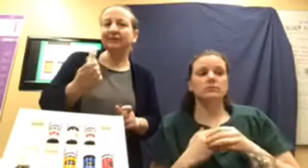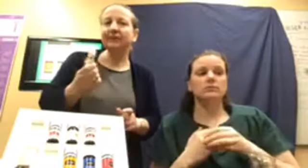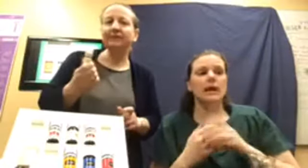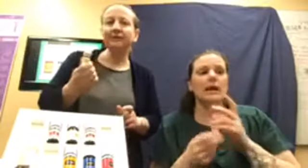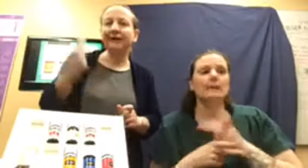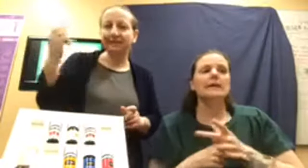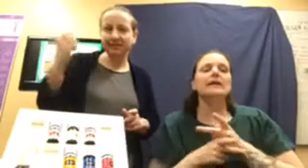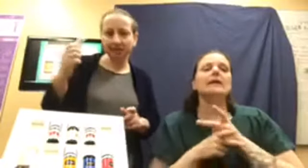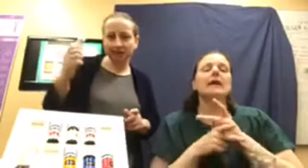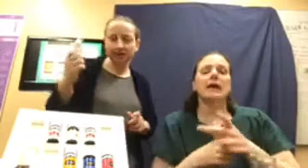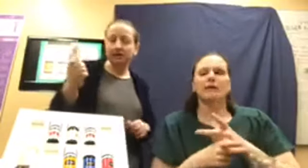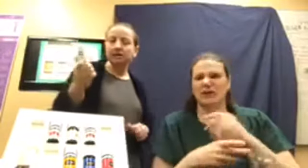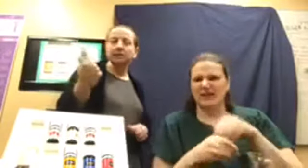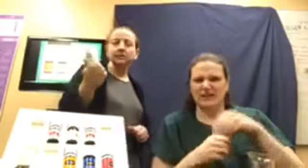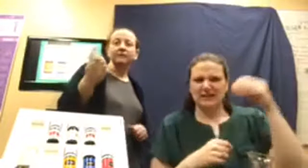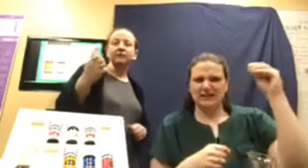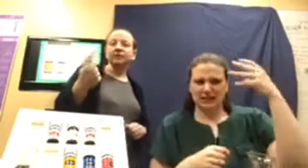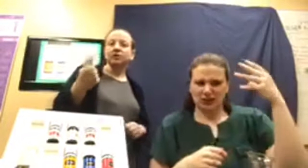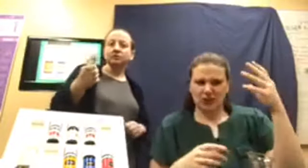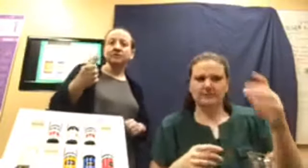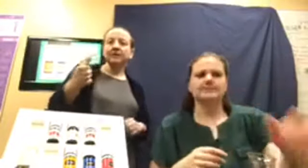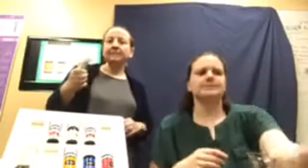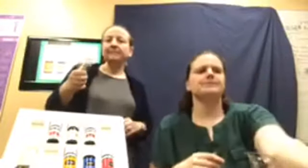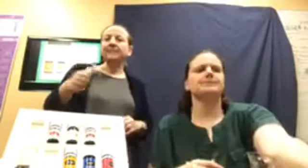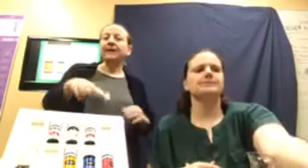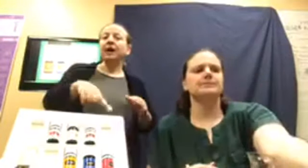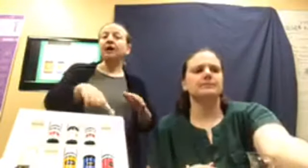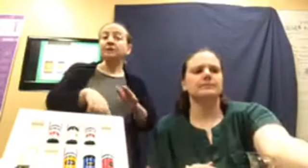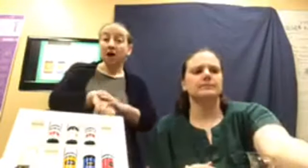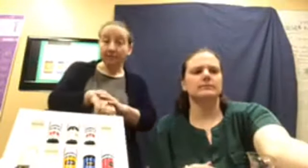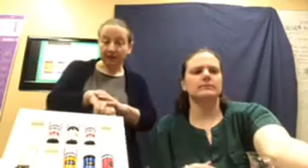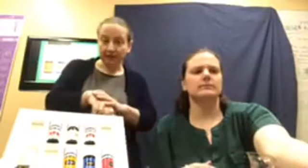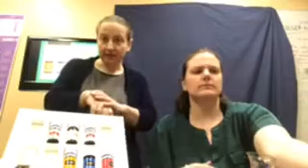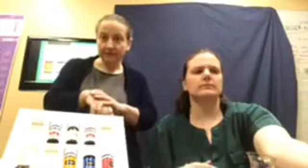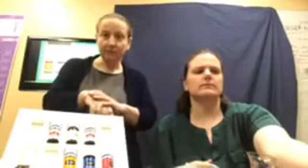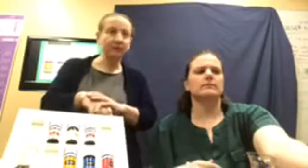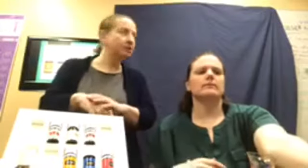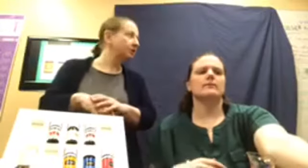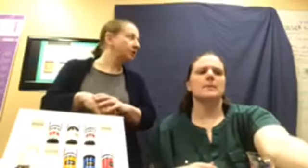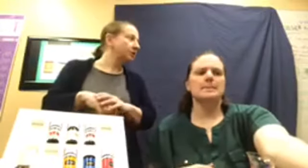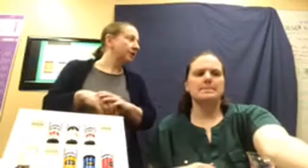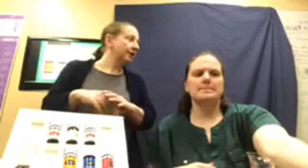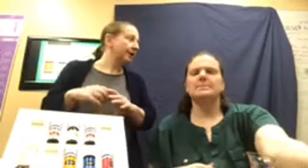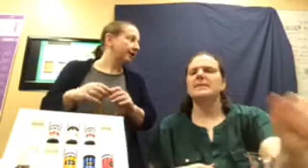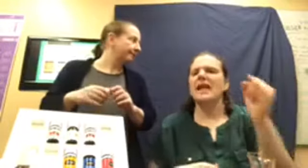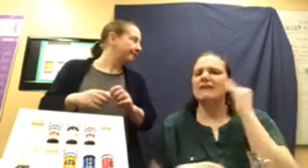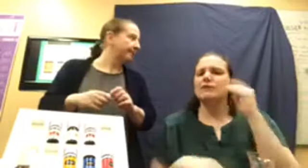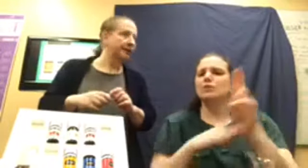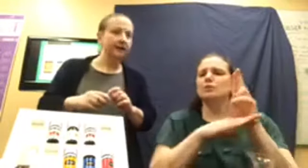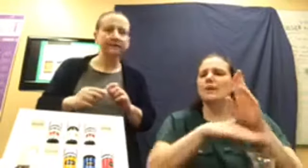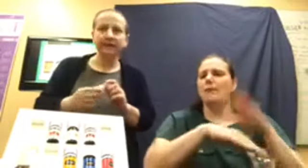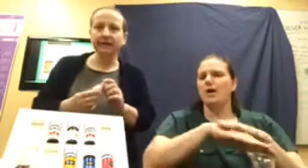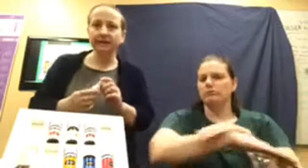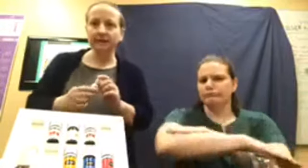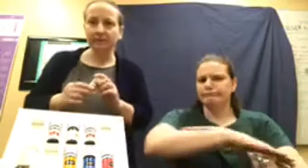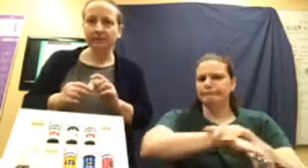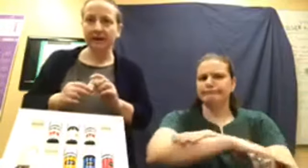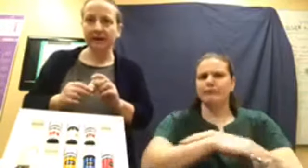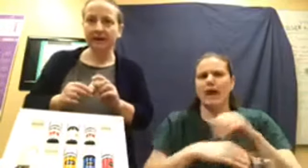if you're out in the sunshine. So, if you're going to use them topically, which, uh, I don't have my yellow label right now,